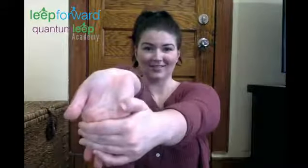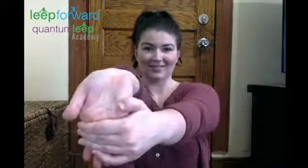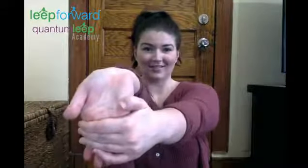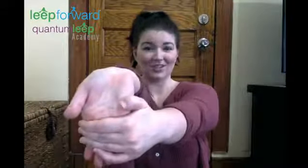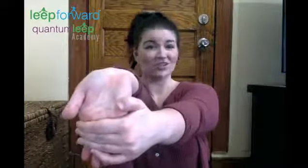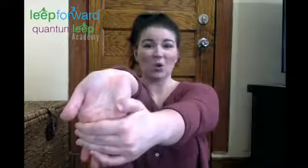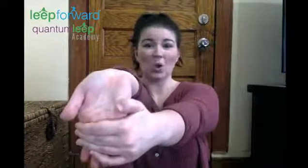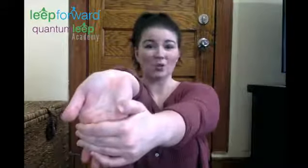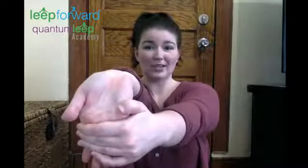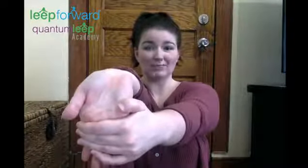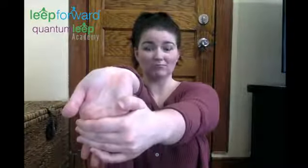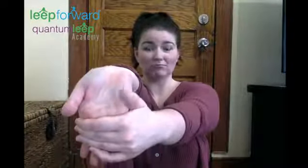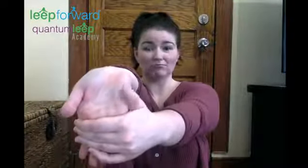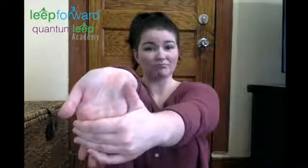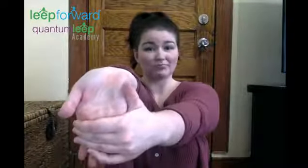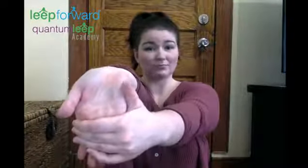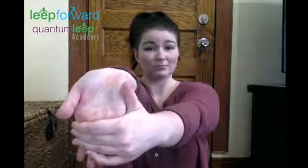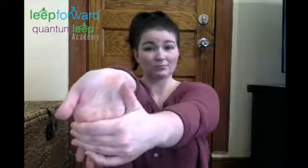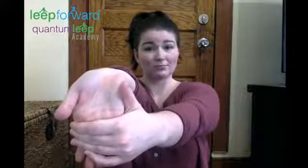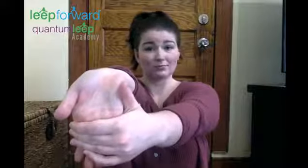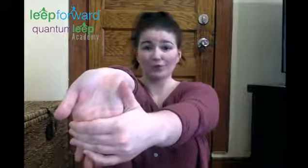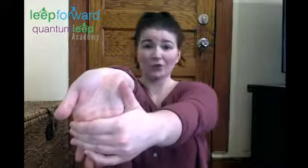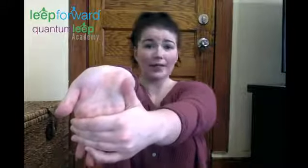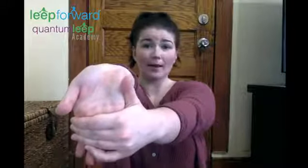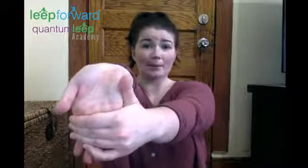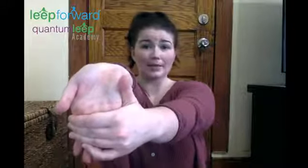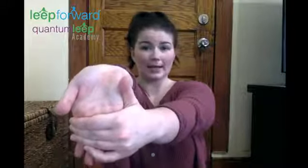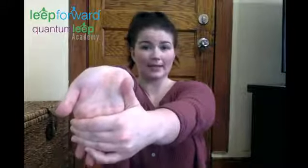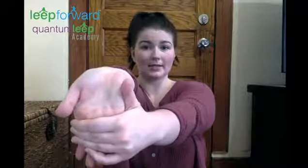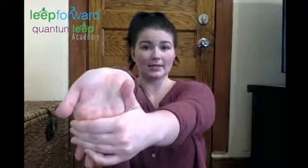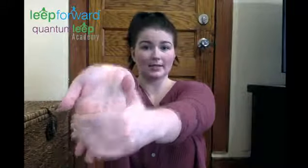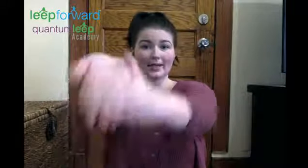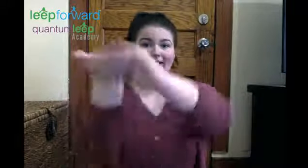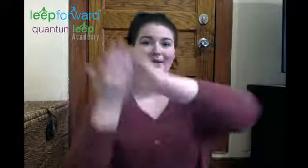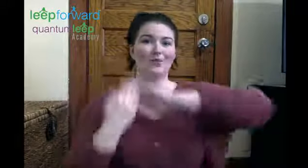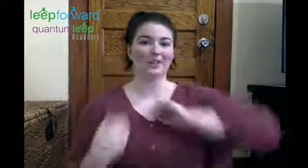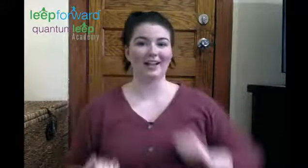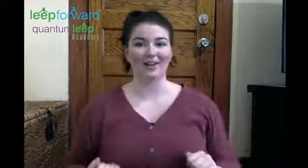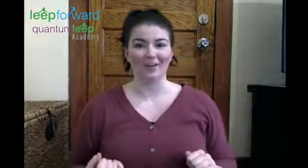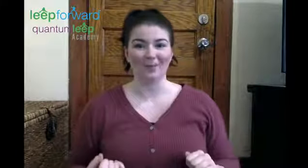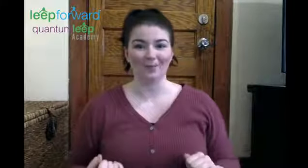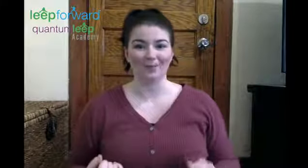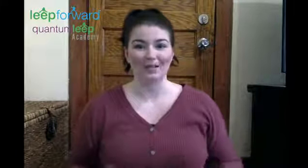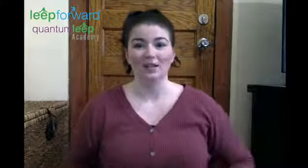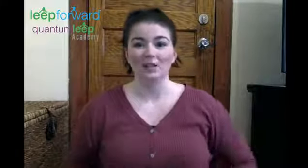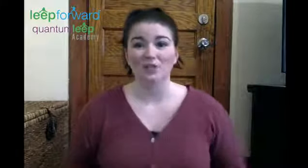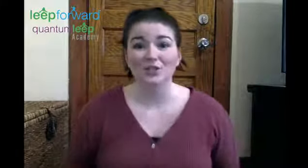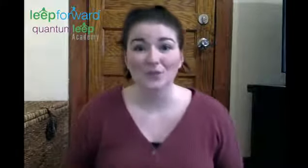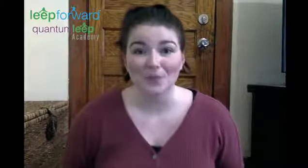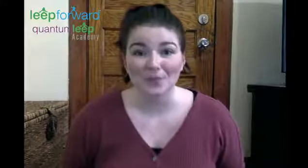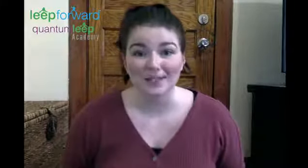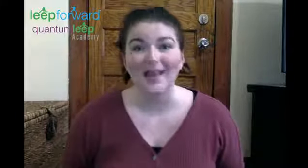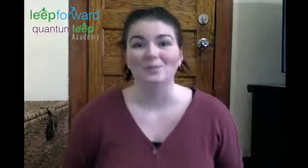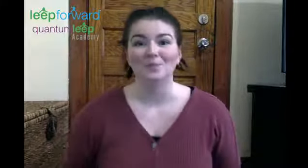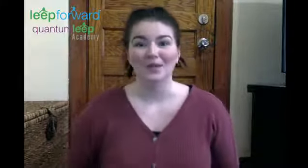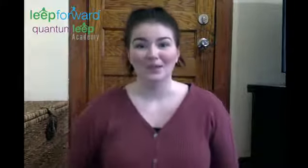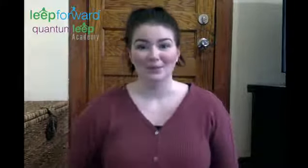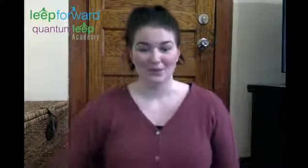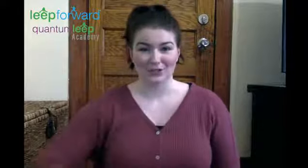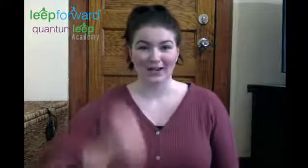You're going to hold it for only a couple seconds, and then we'll let go. So let's do it one more time. Put your hand